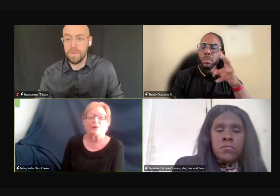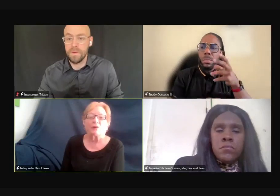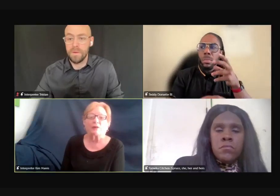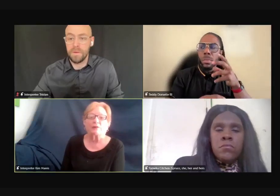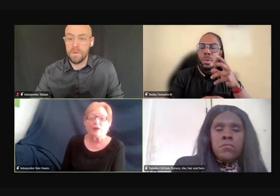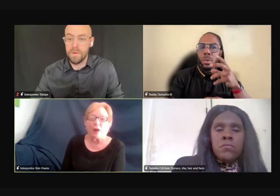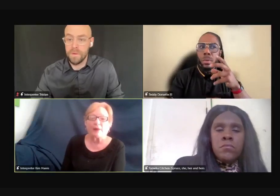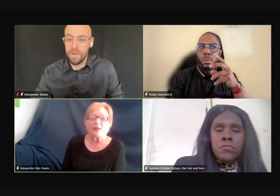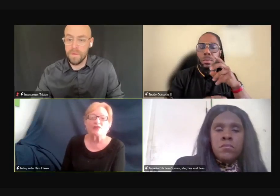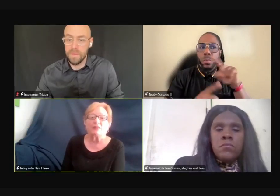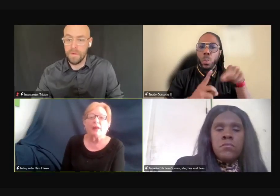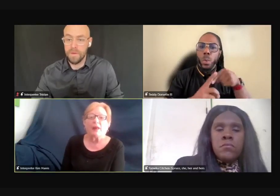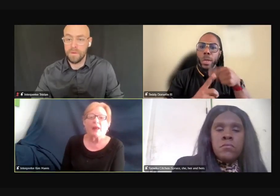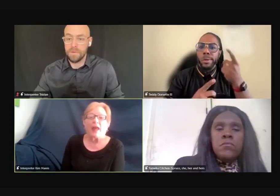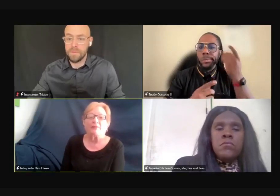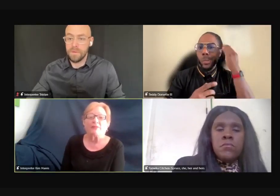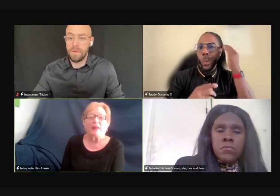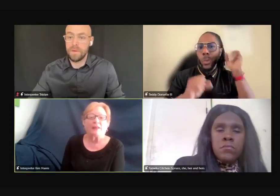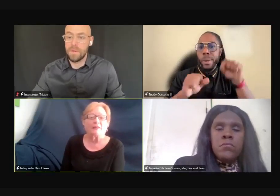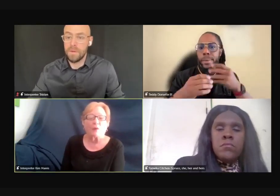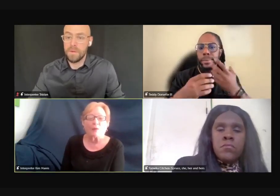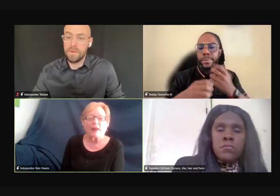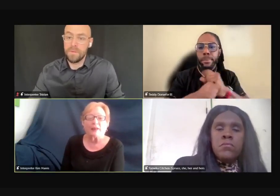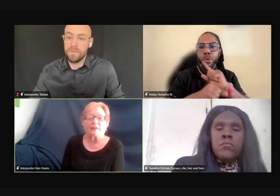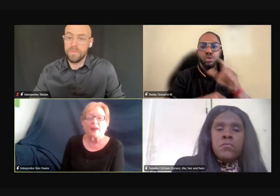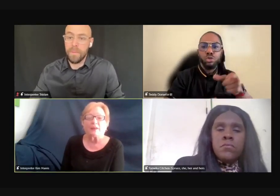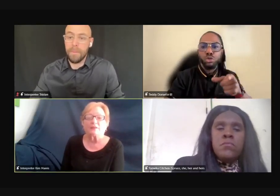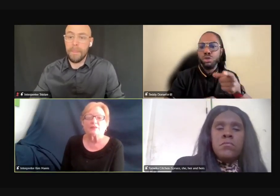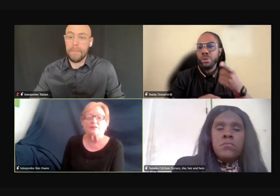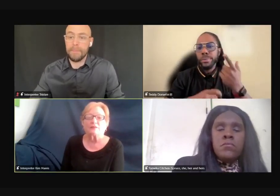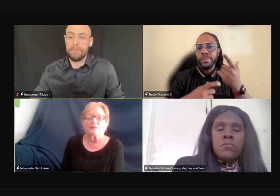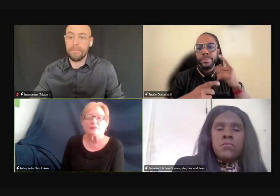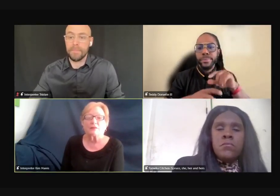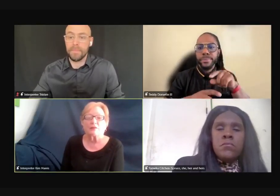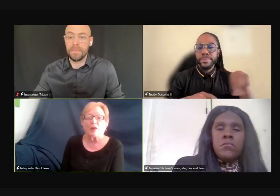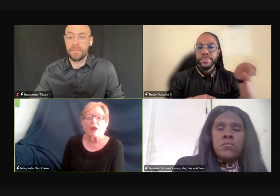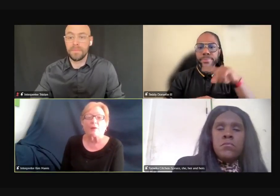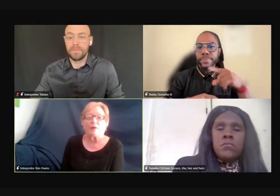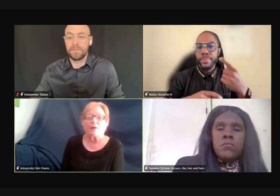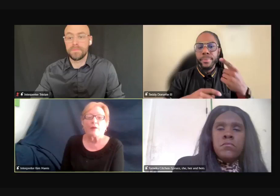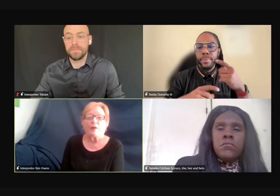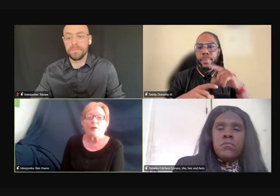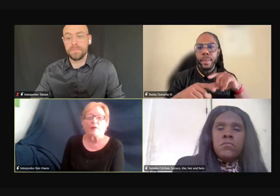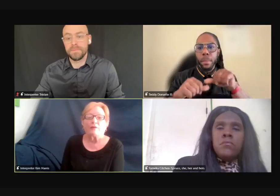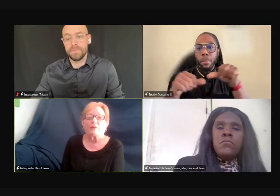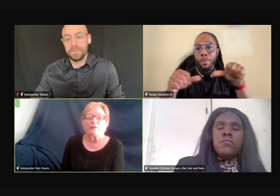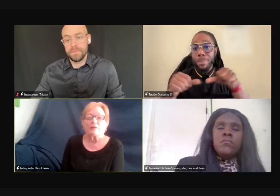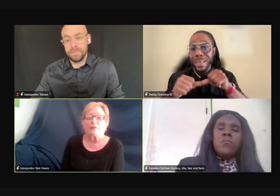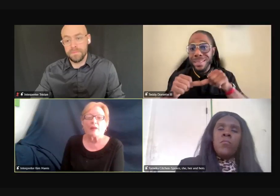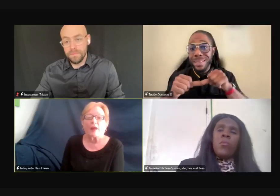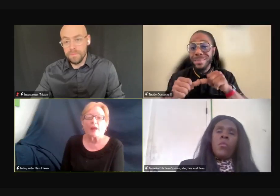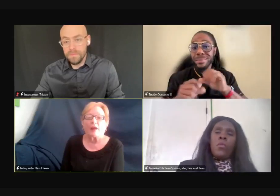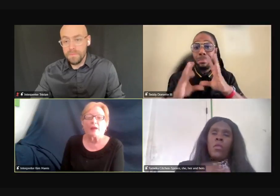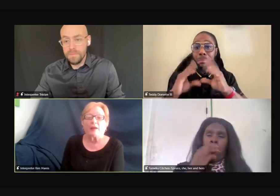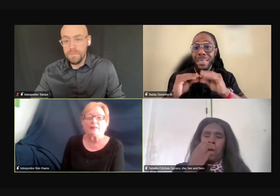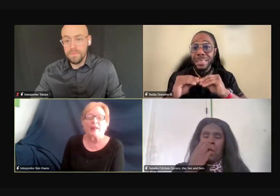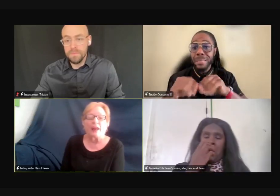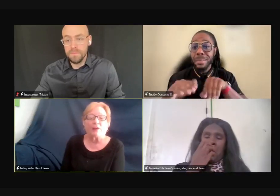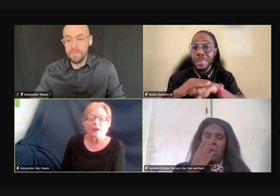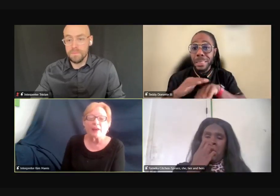you ask for the accommodation and then go ahead and just, uh, uh,